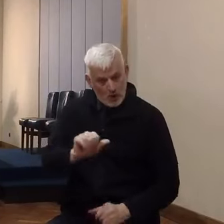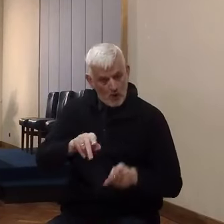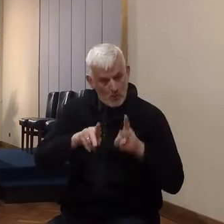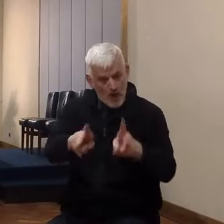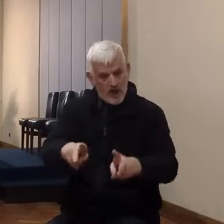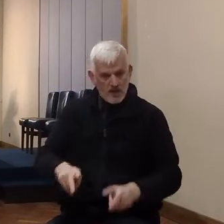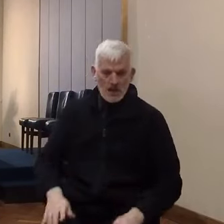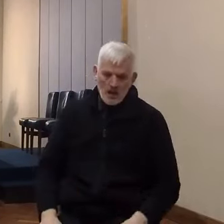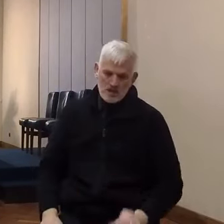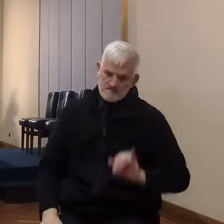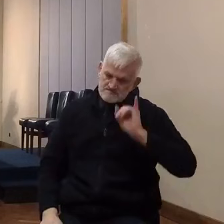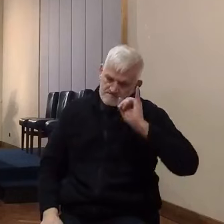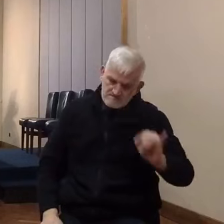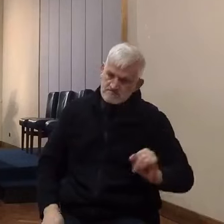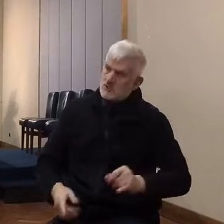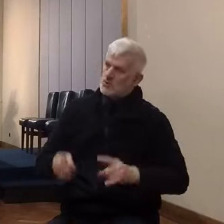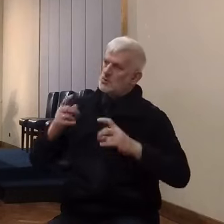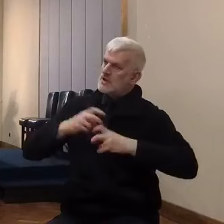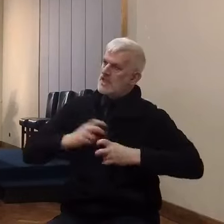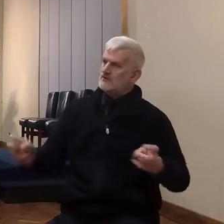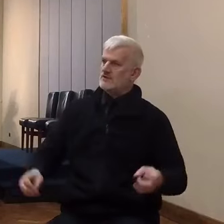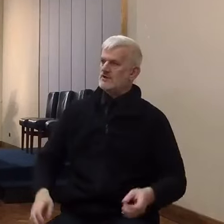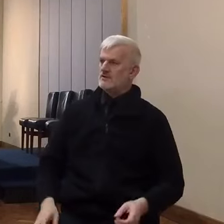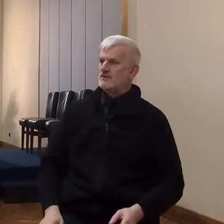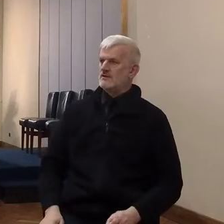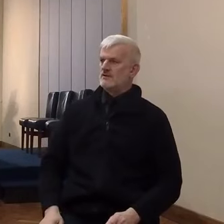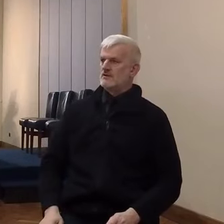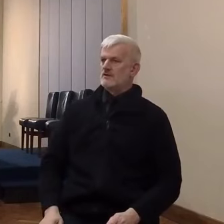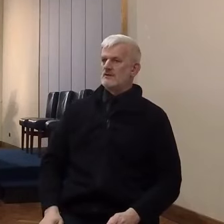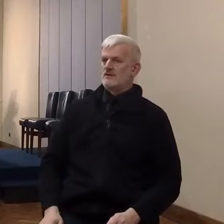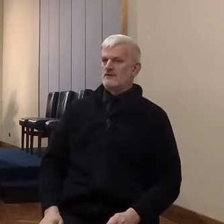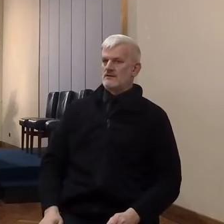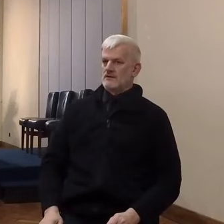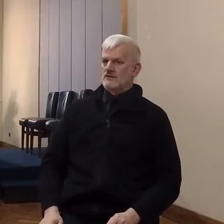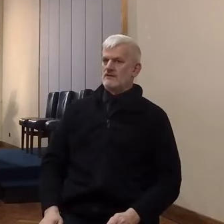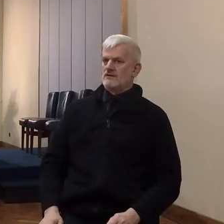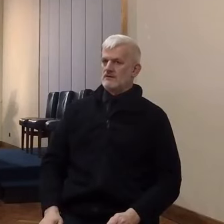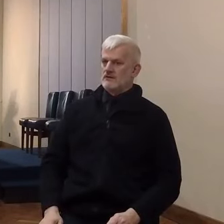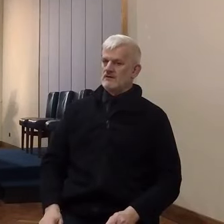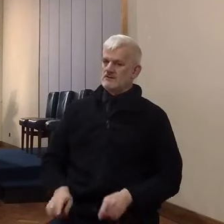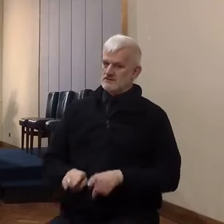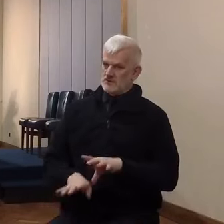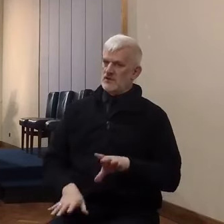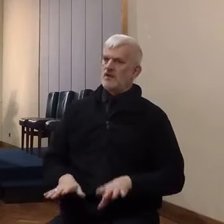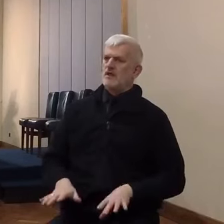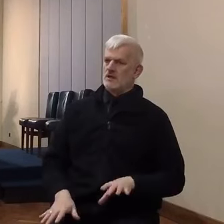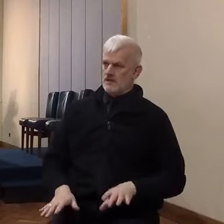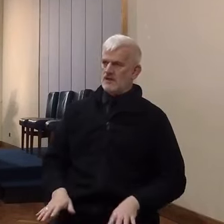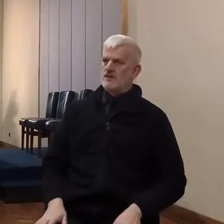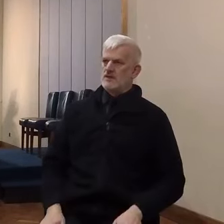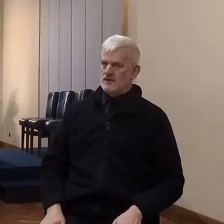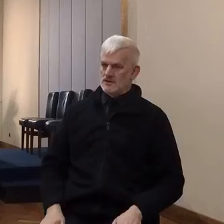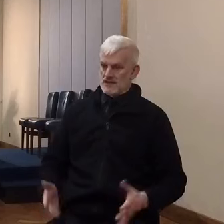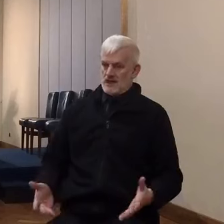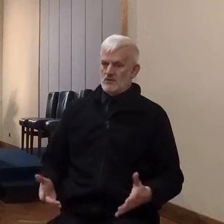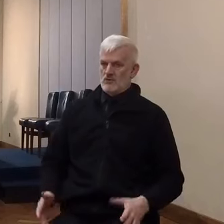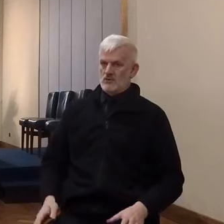and figure out their own way. That was a deeper faith to God. So faith honours